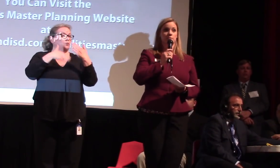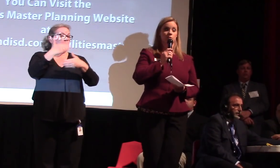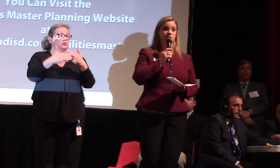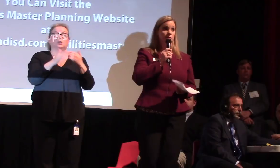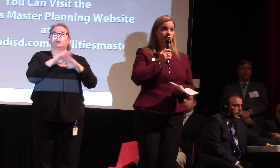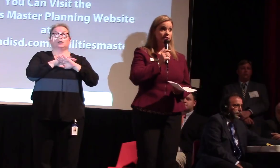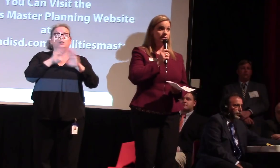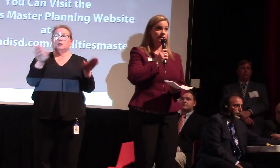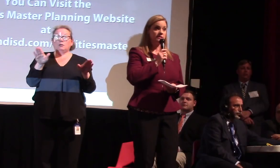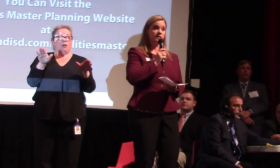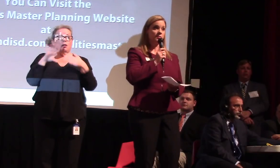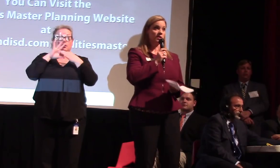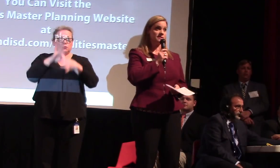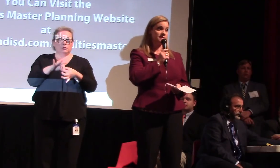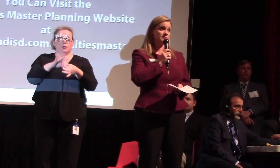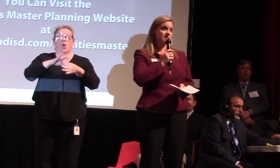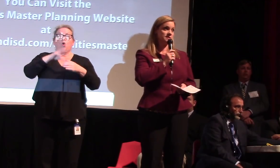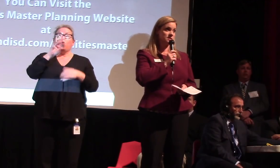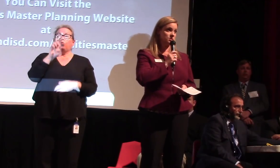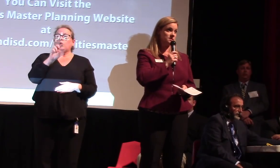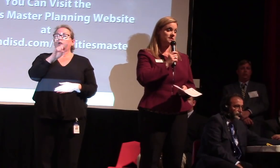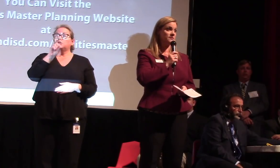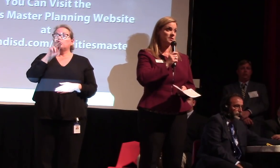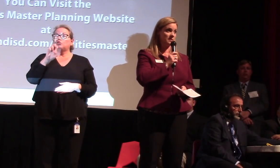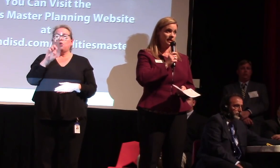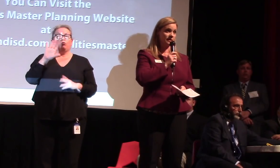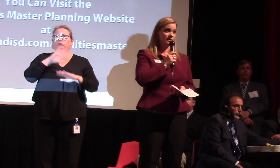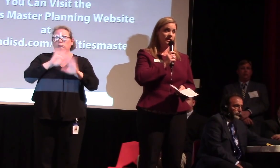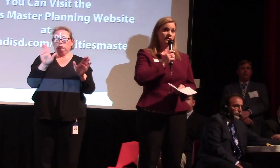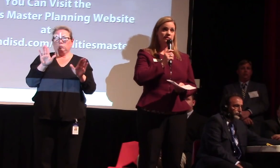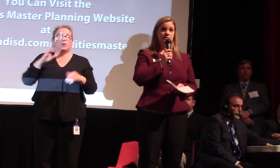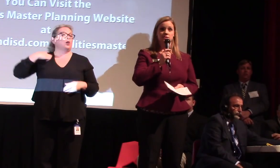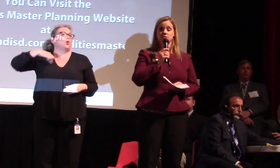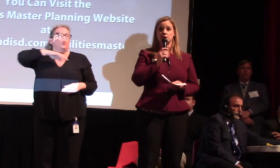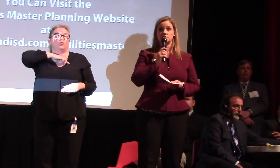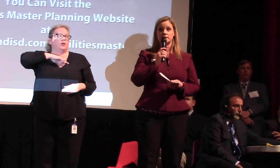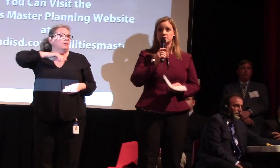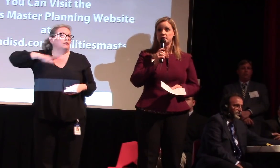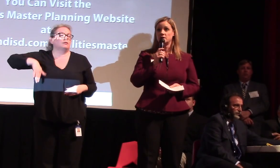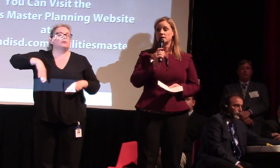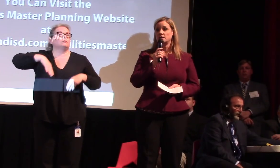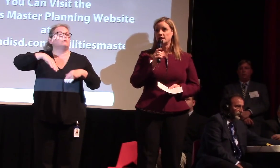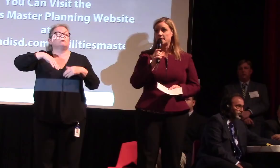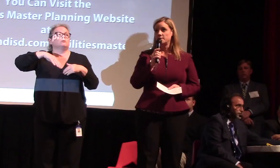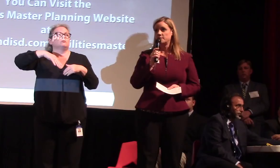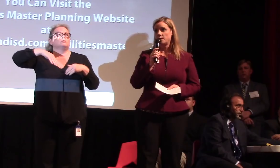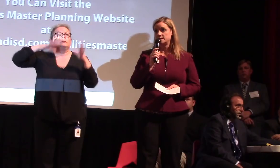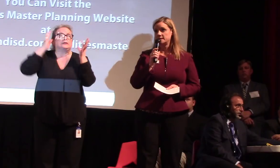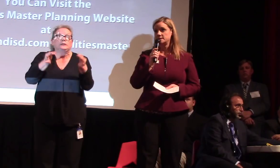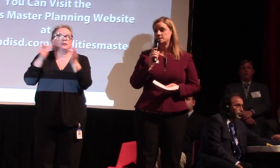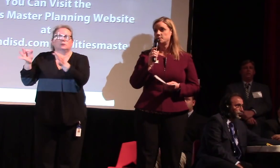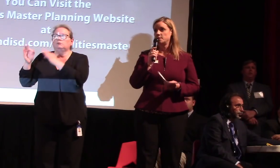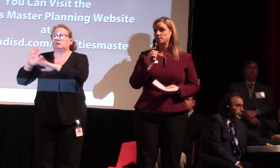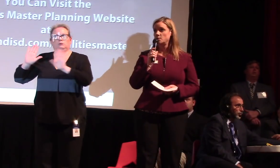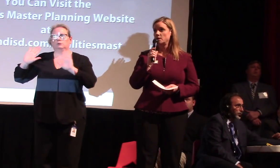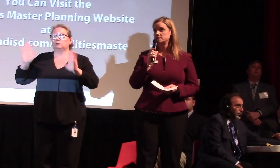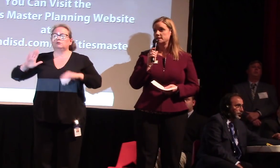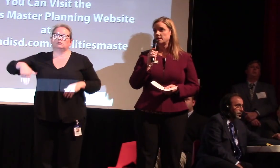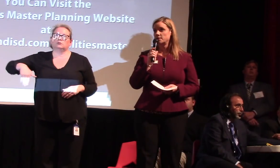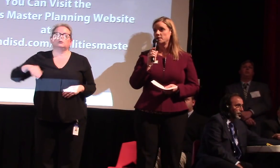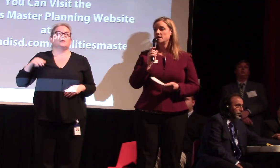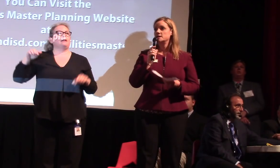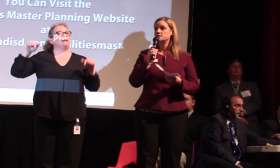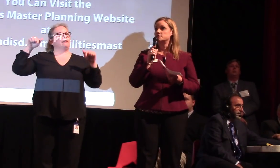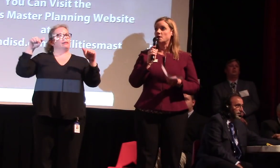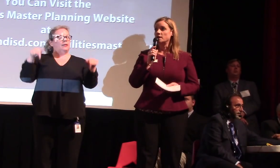rezoning and it is not a process about decisions that have been made. This is a transparent collaborative process to bring you all